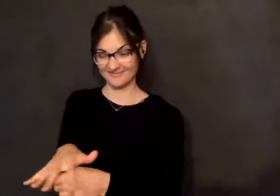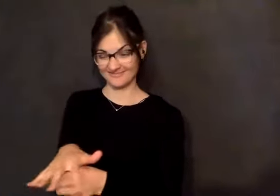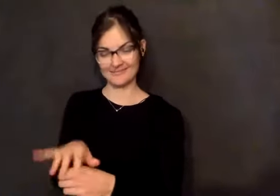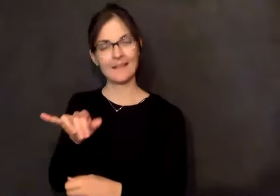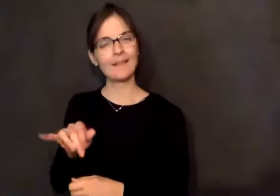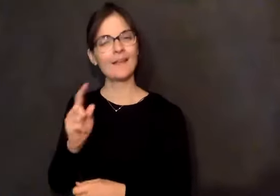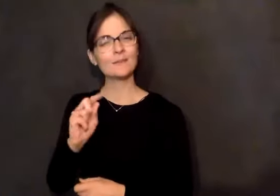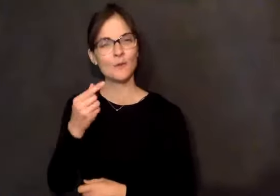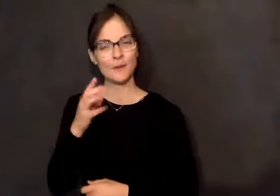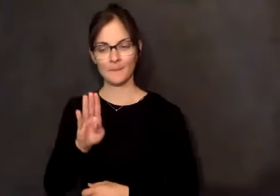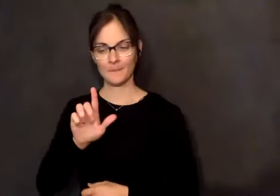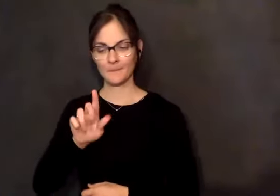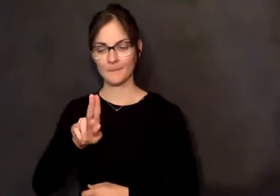the Blue Jays play. They're practicing there now.